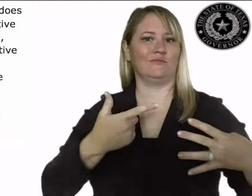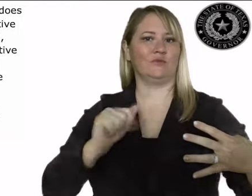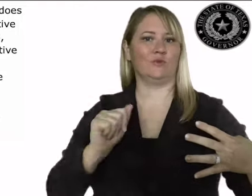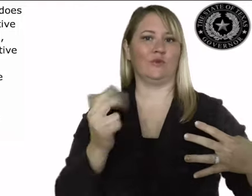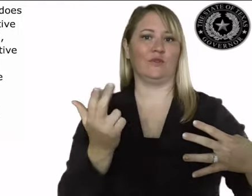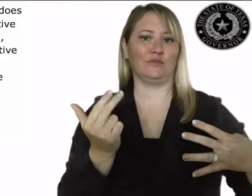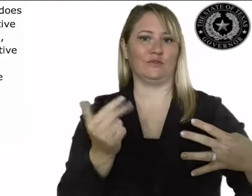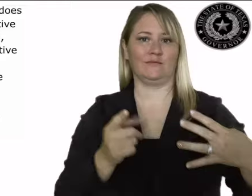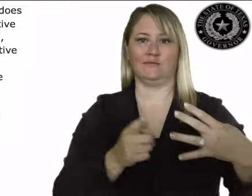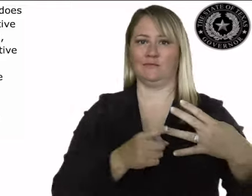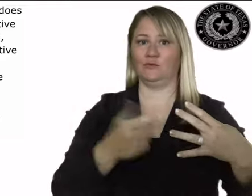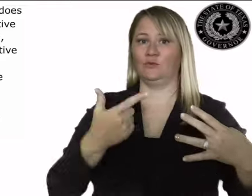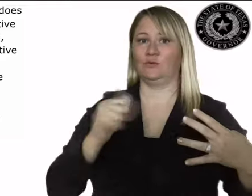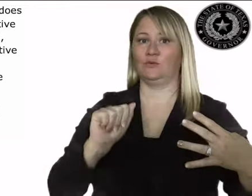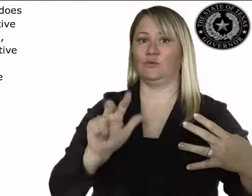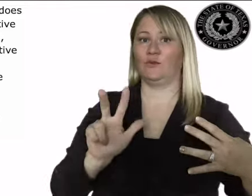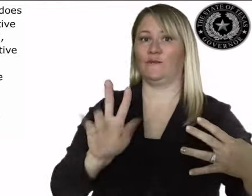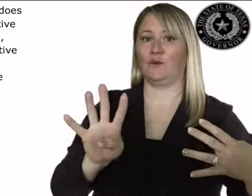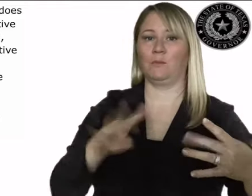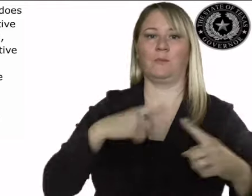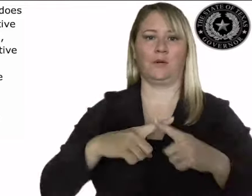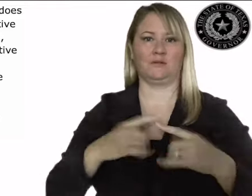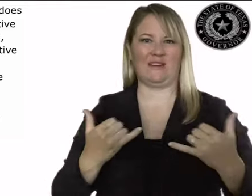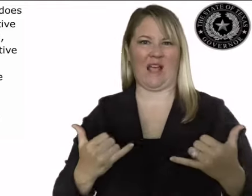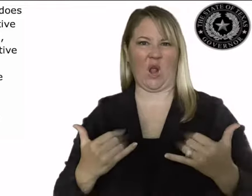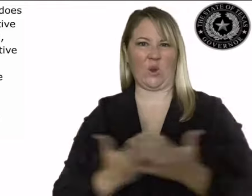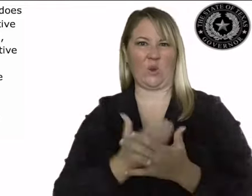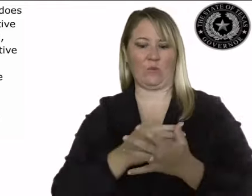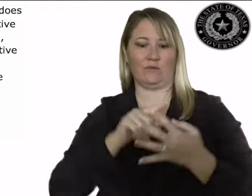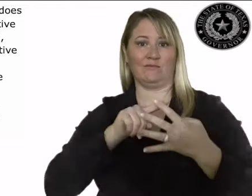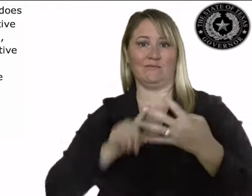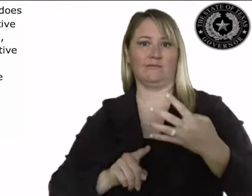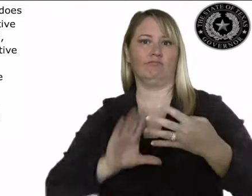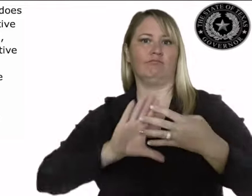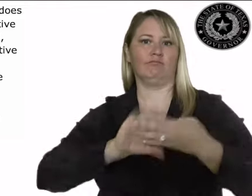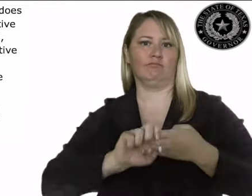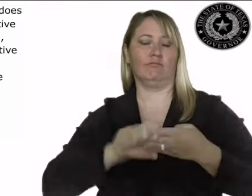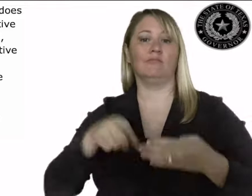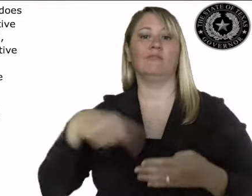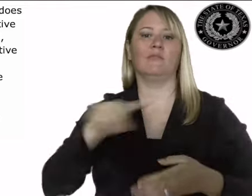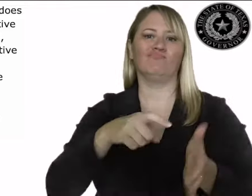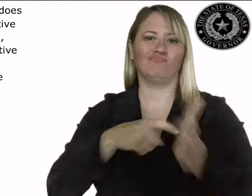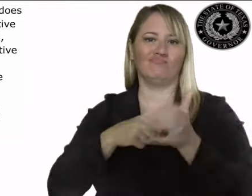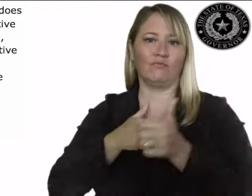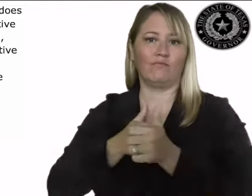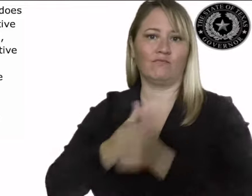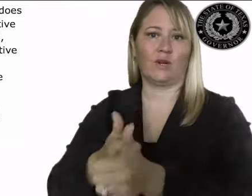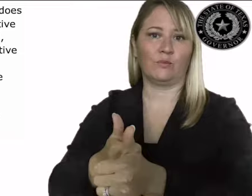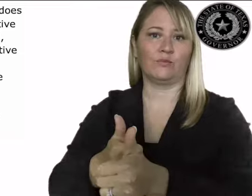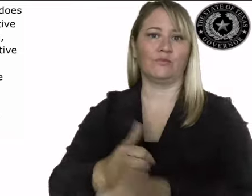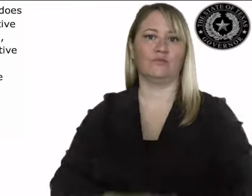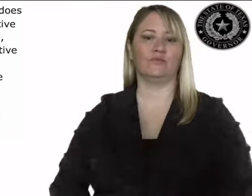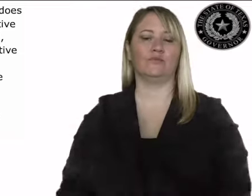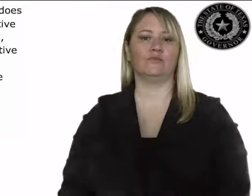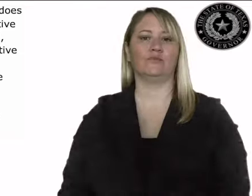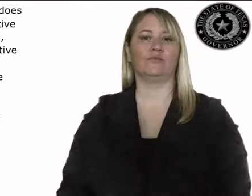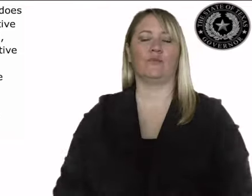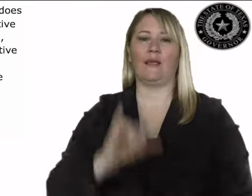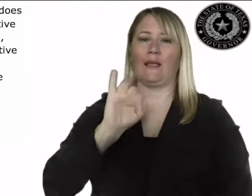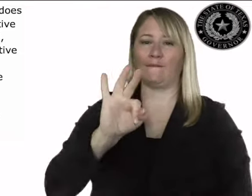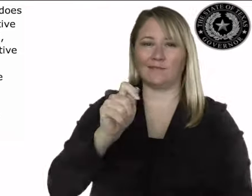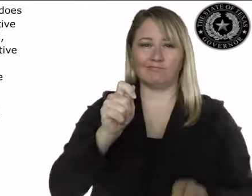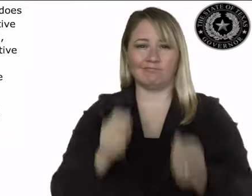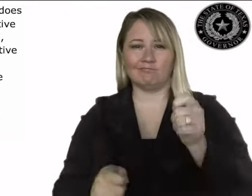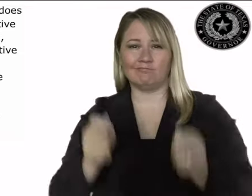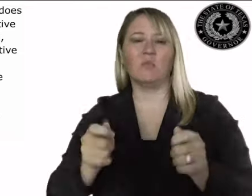executive order shall remain in effect and in full force unless it is modified, amended, rescinded, or superseded